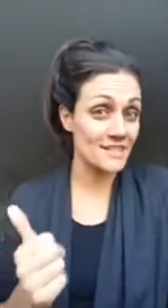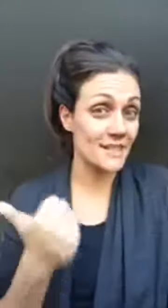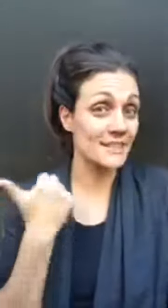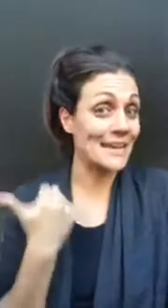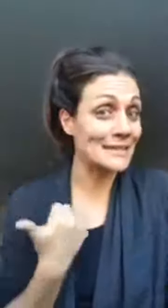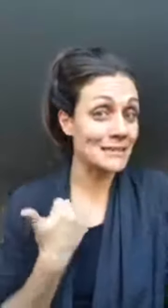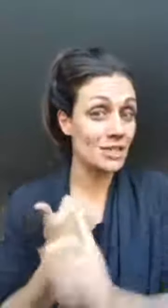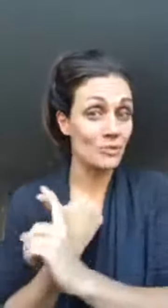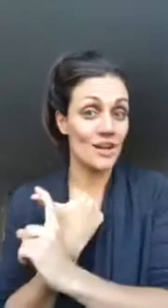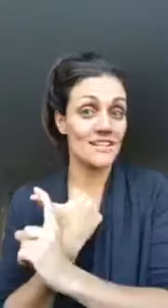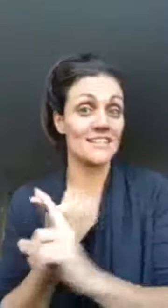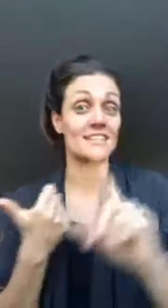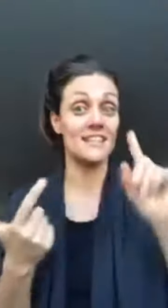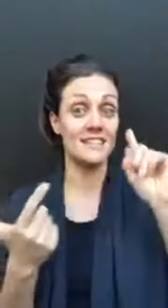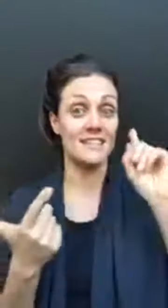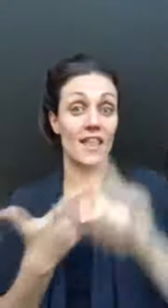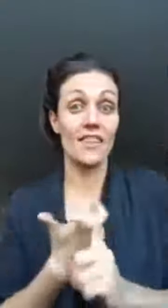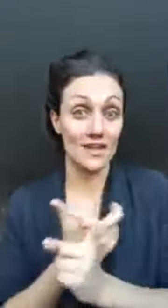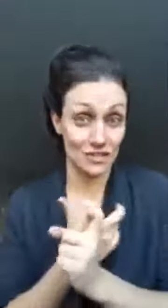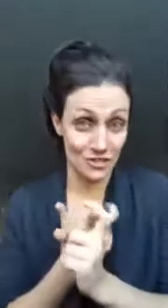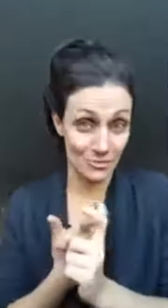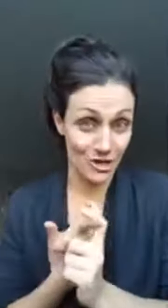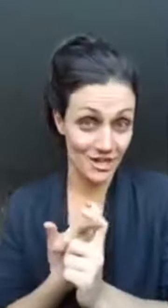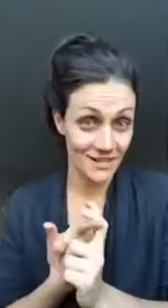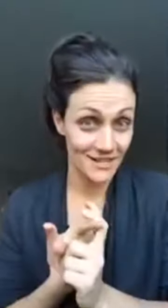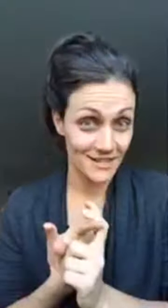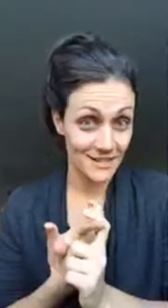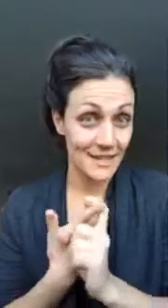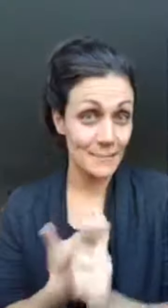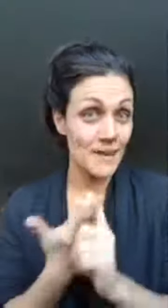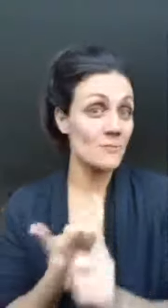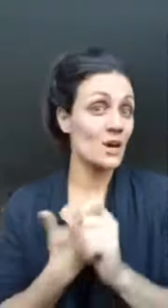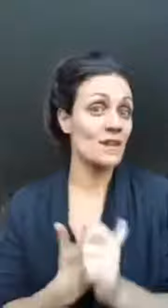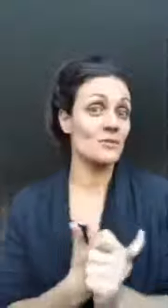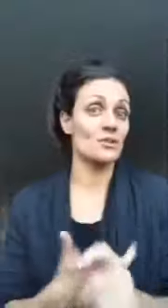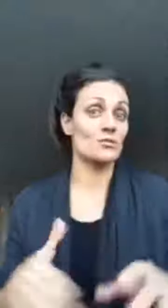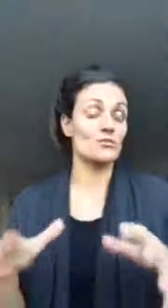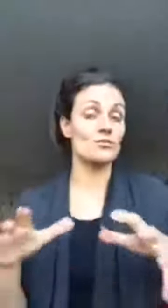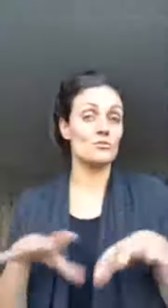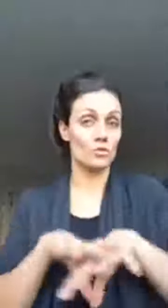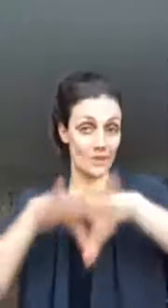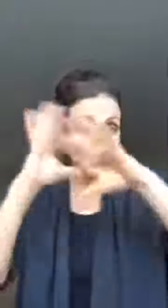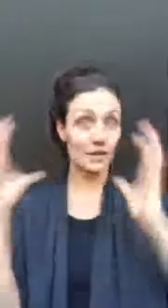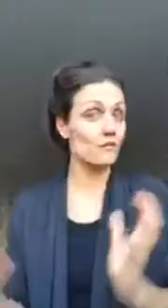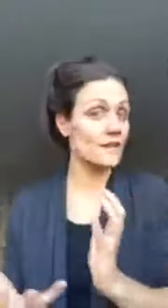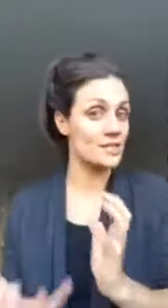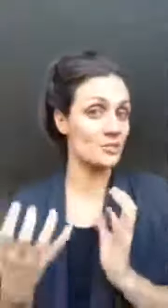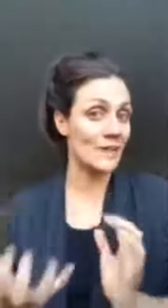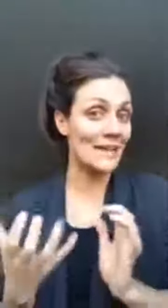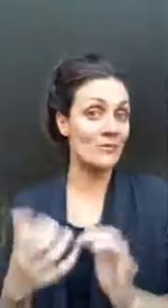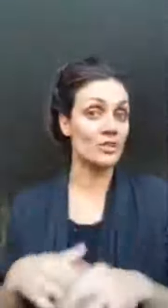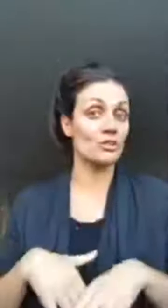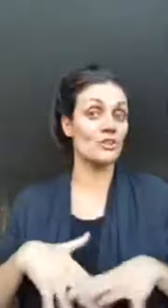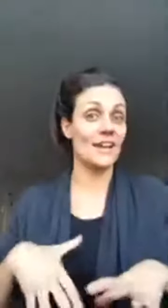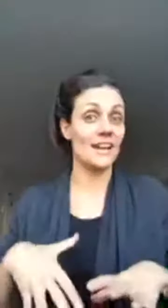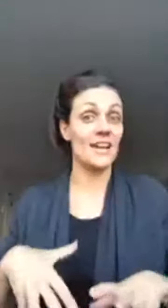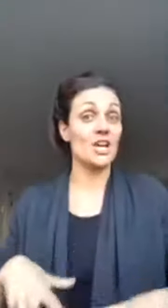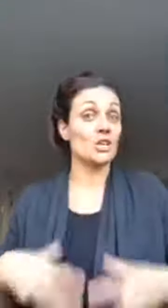sell a 99 product as it does to sell a thousand dollar product keep that in mind when you're creating your financial plan when you're creating your